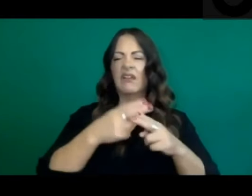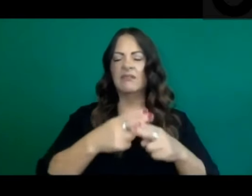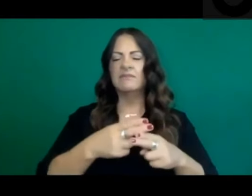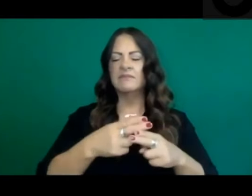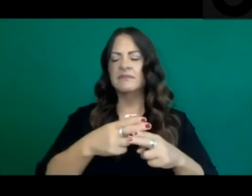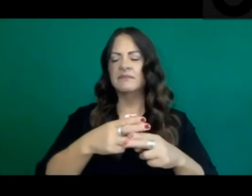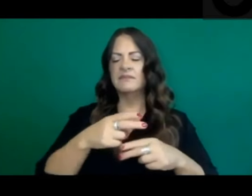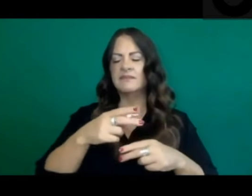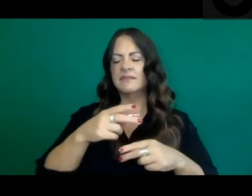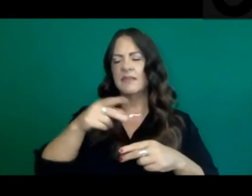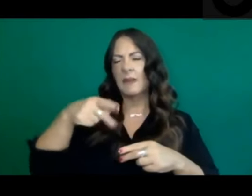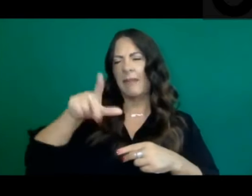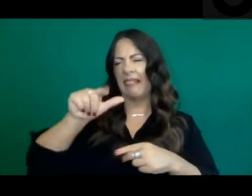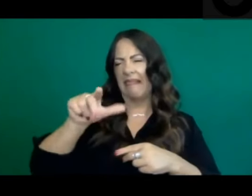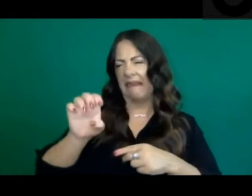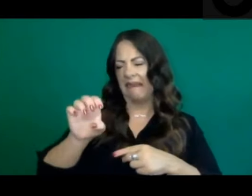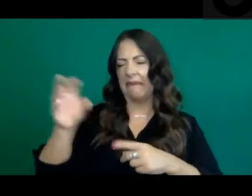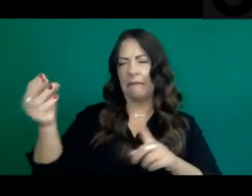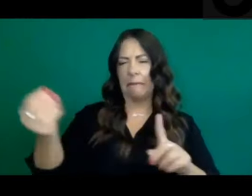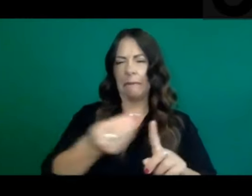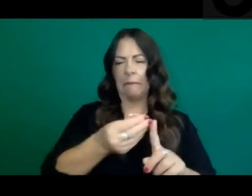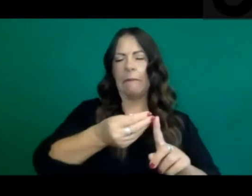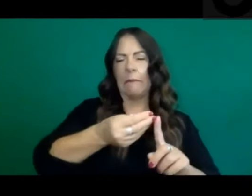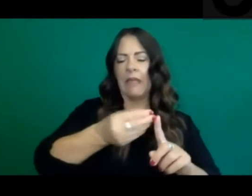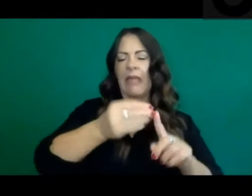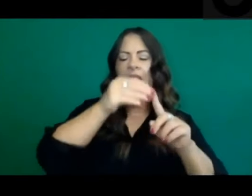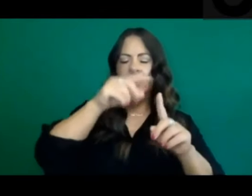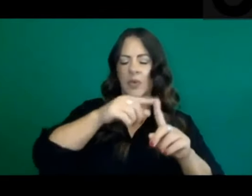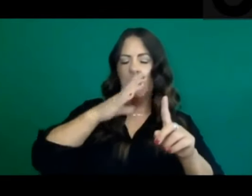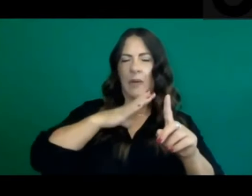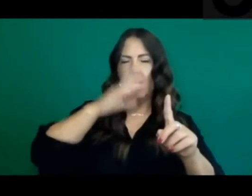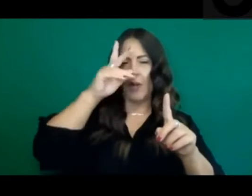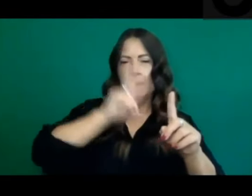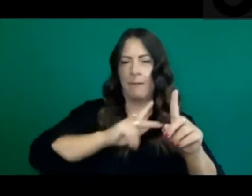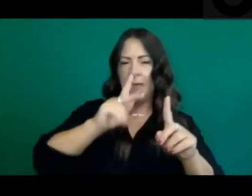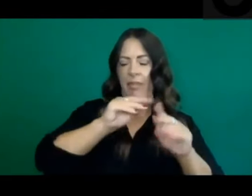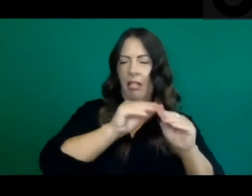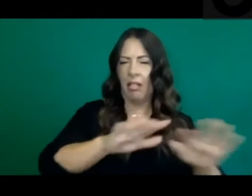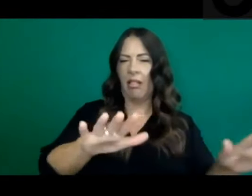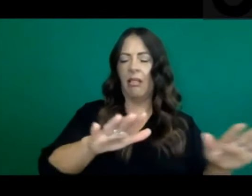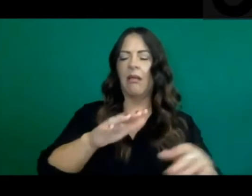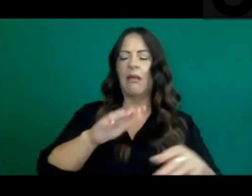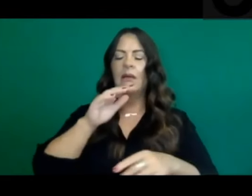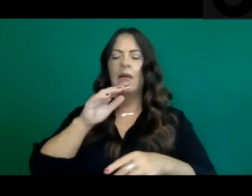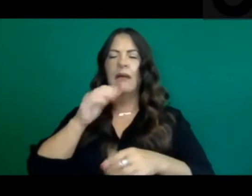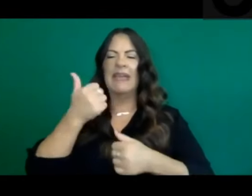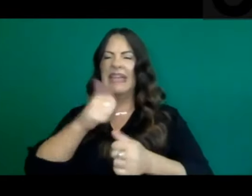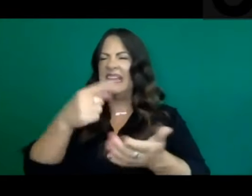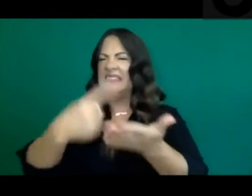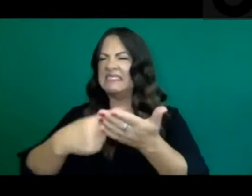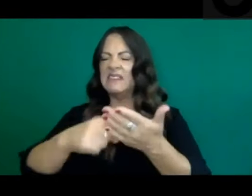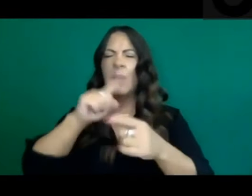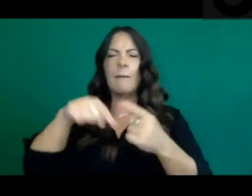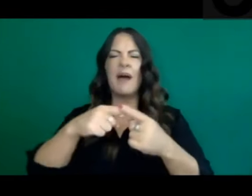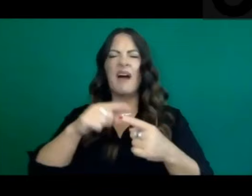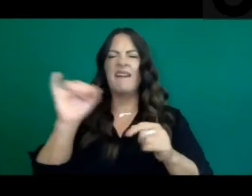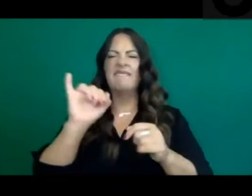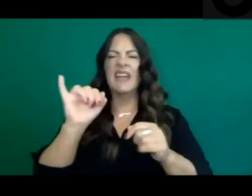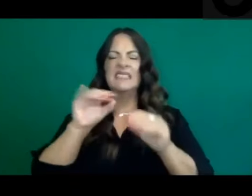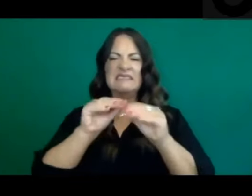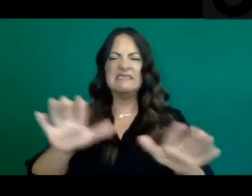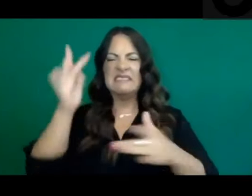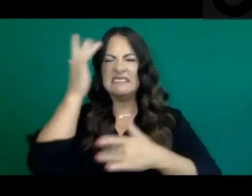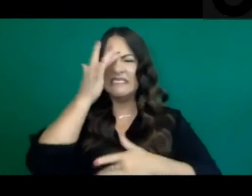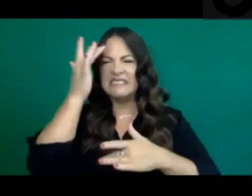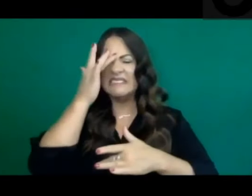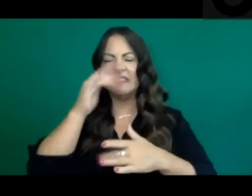not even because it's COVID and our discussion about flu, but any infectious disease that you